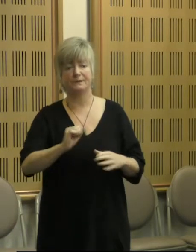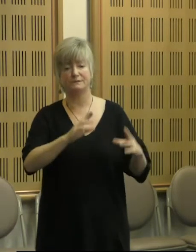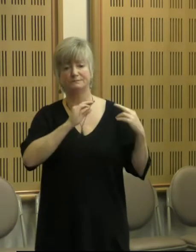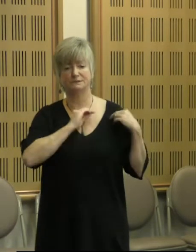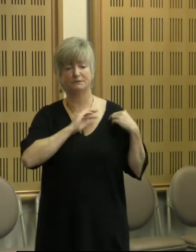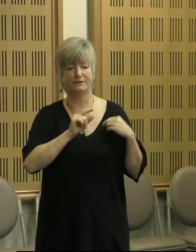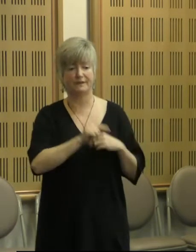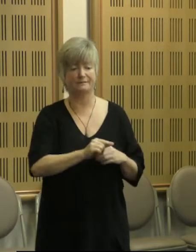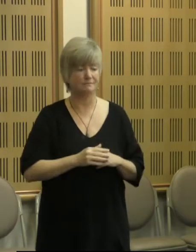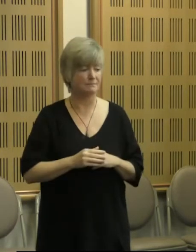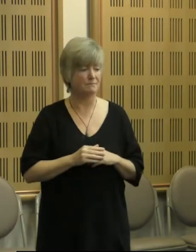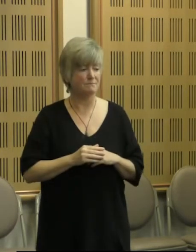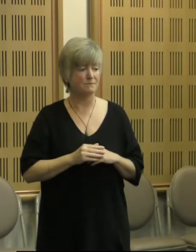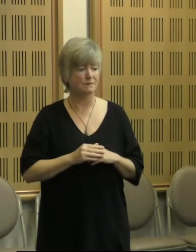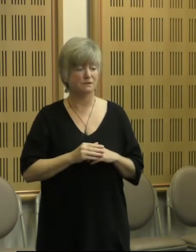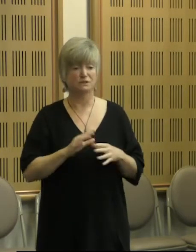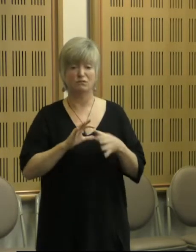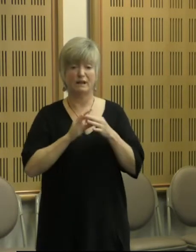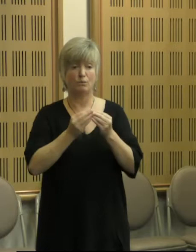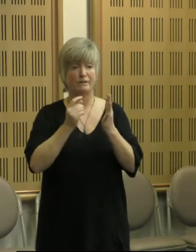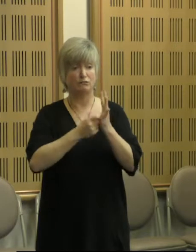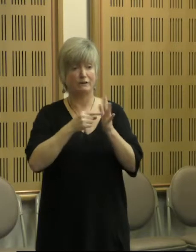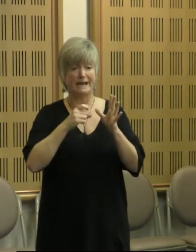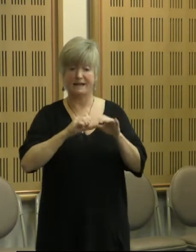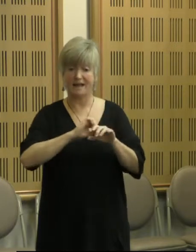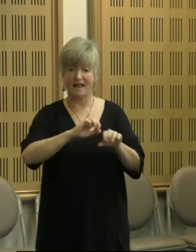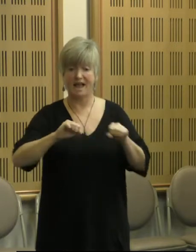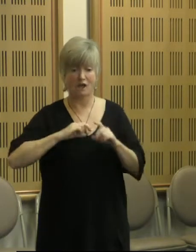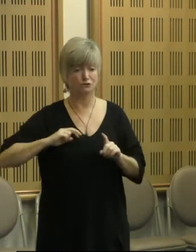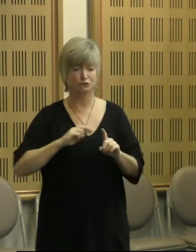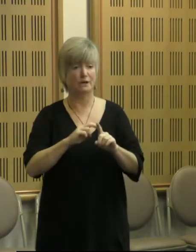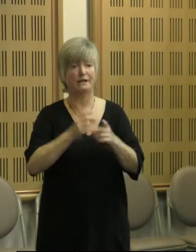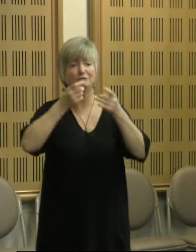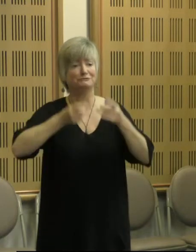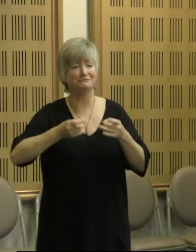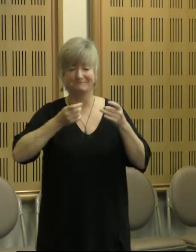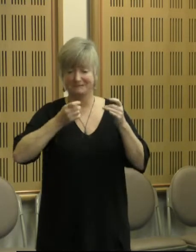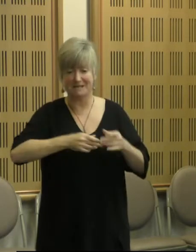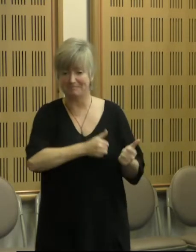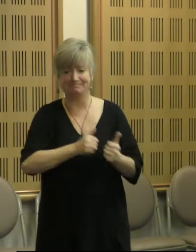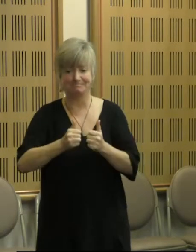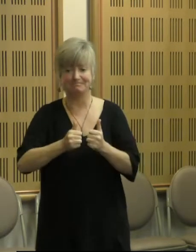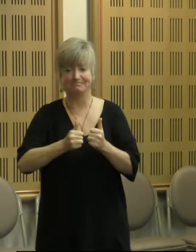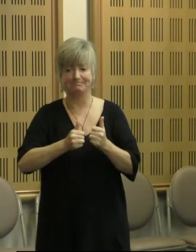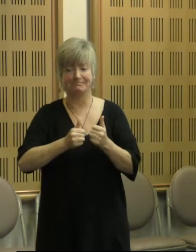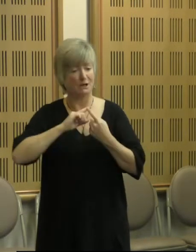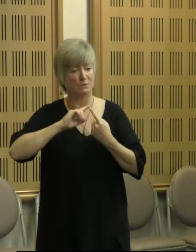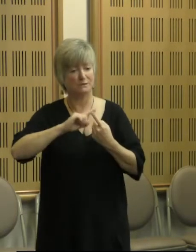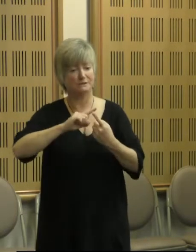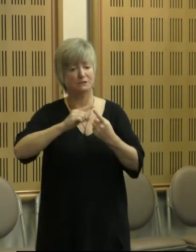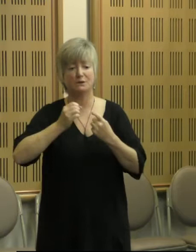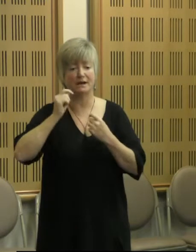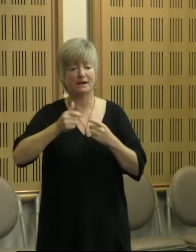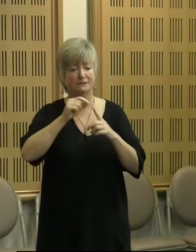And with regards to REAC and our own learning journey, we have made a great start, and this will continue on past the expiry of this project.